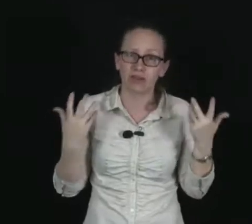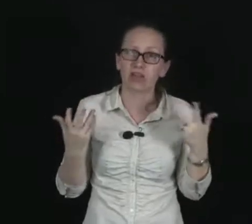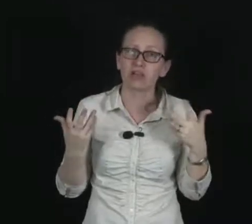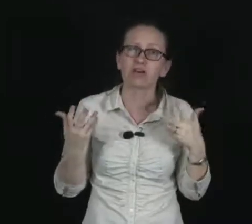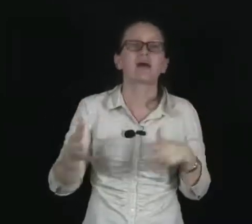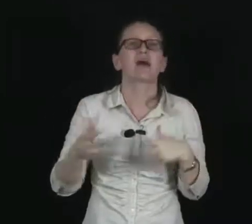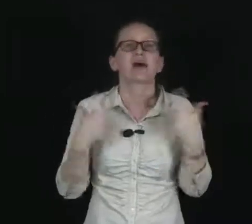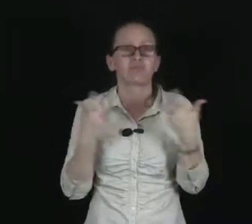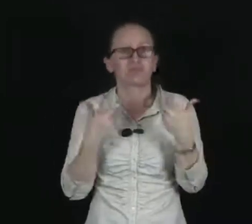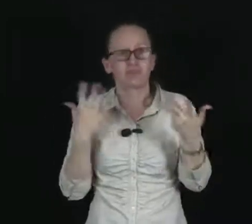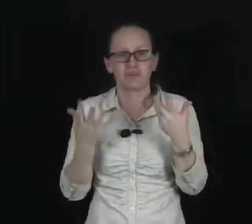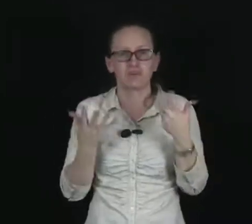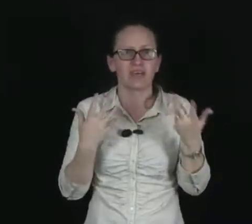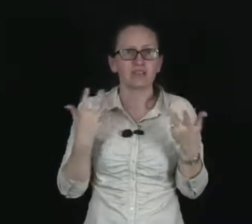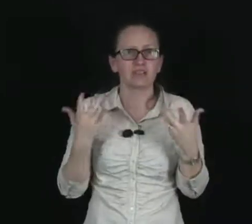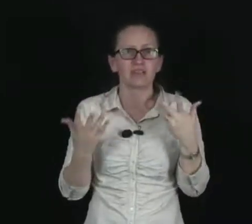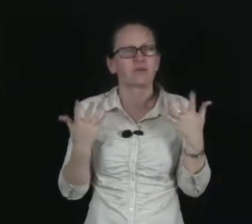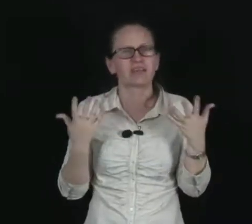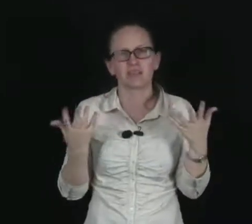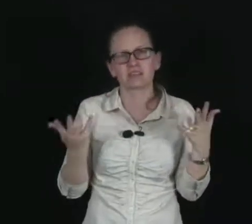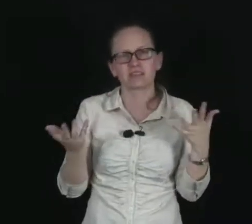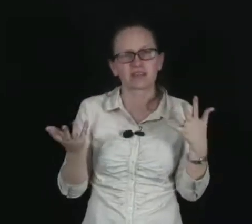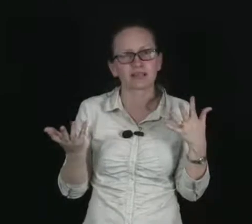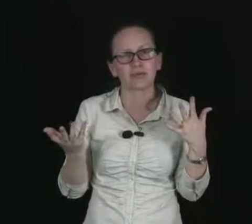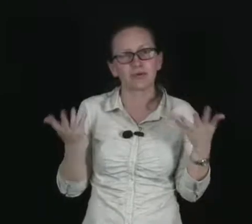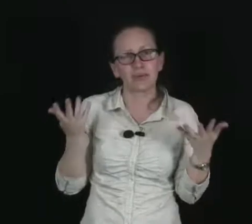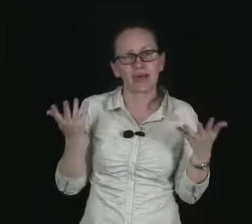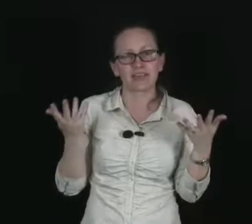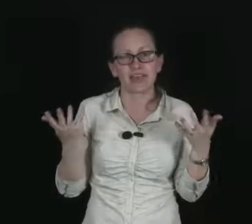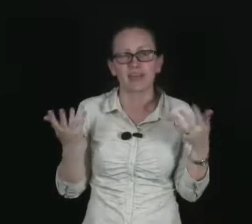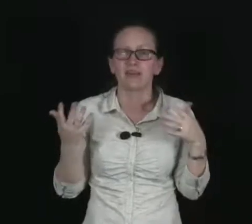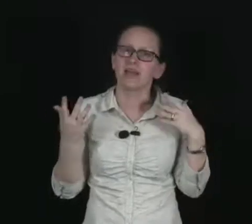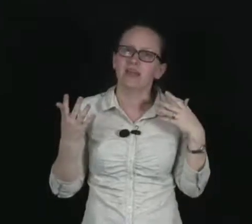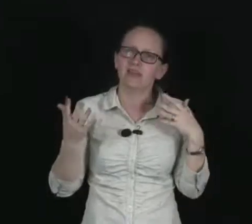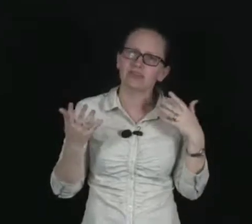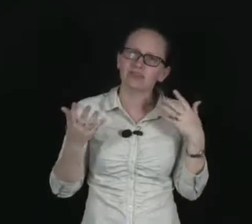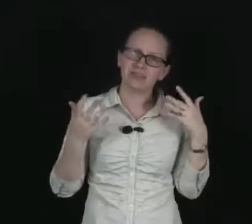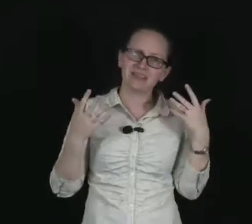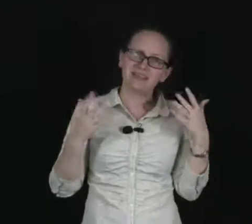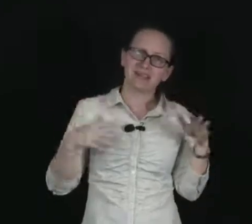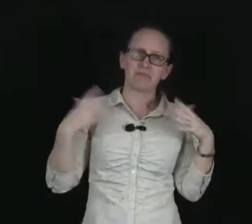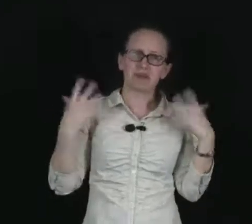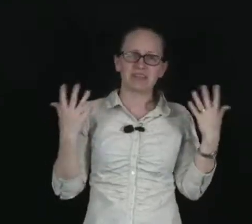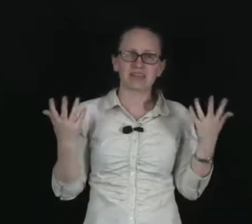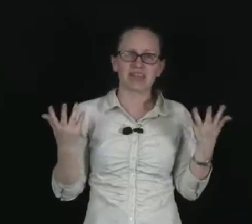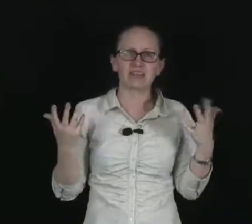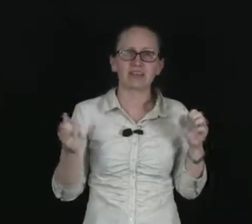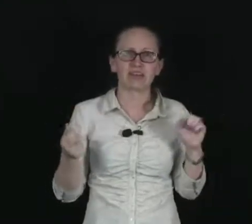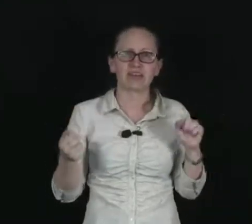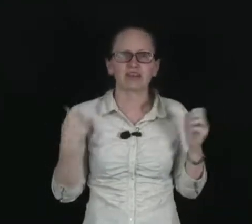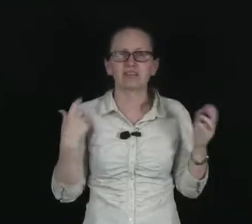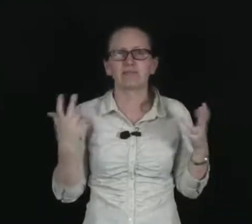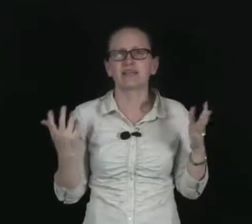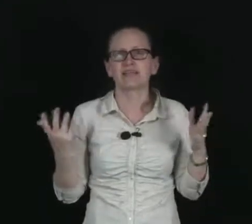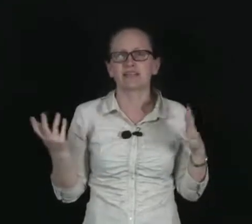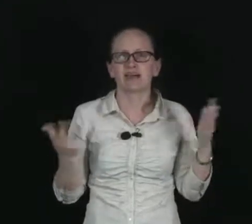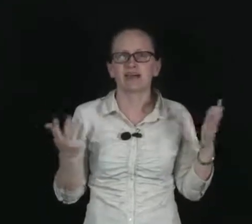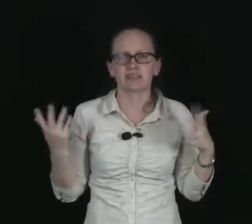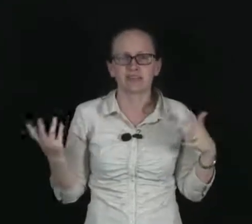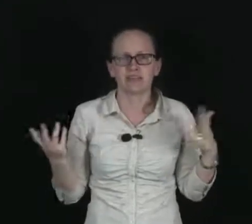very long. After a few days, you won't have a detectable amount there. It also means that while the scan's going on immediately after the